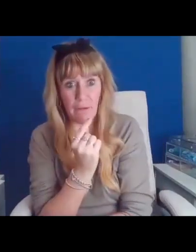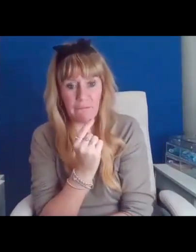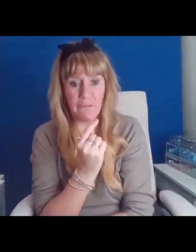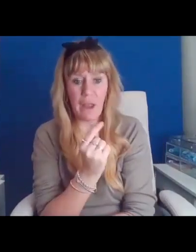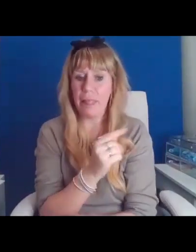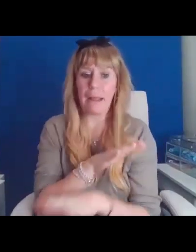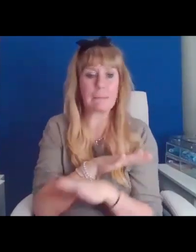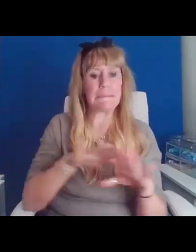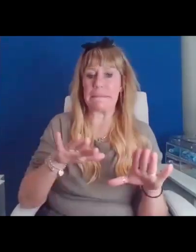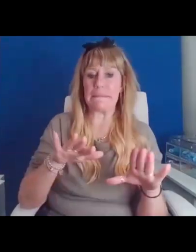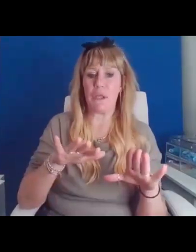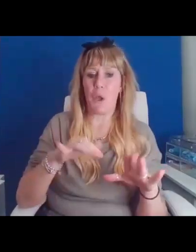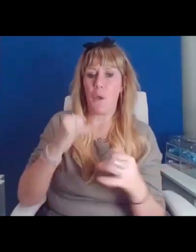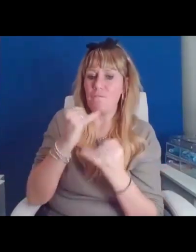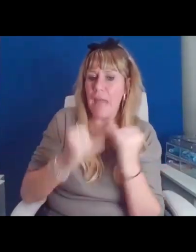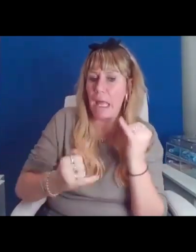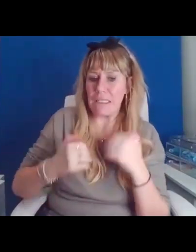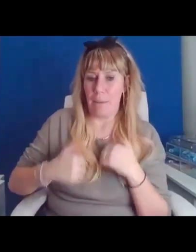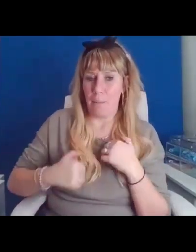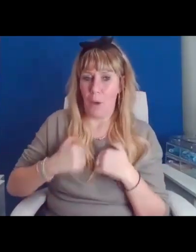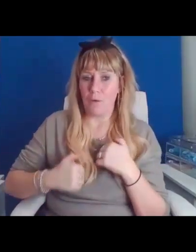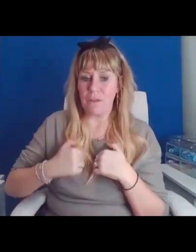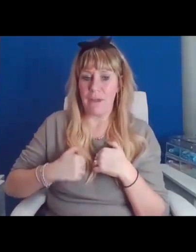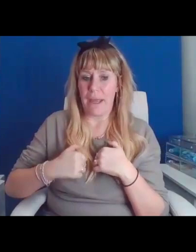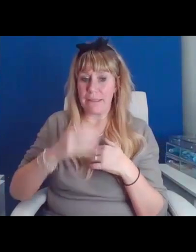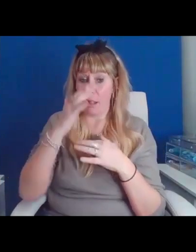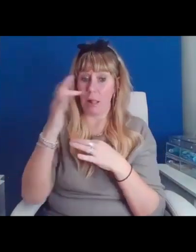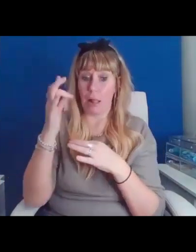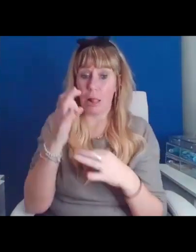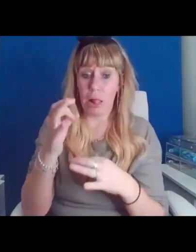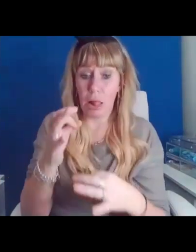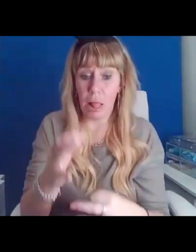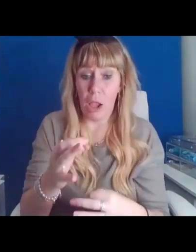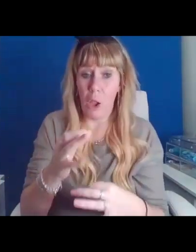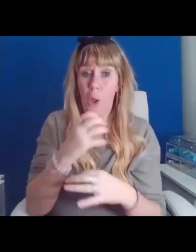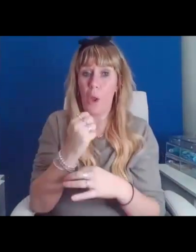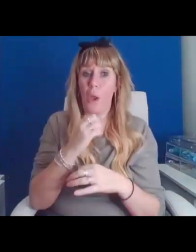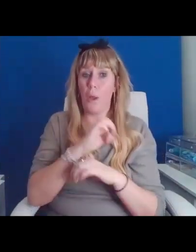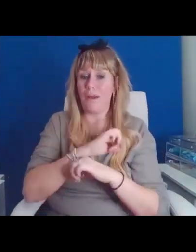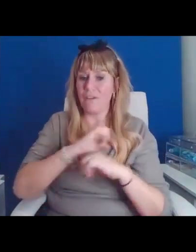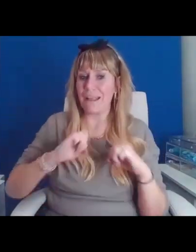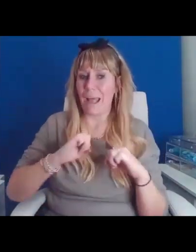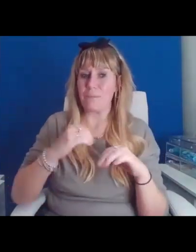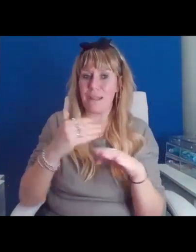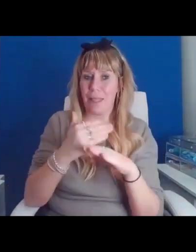be motivated by carrot or stick, who have gaps in their work histories with no explanations.